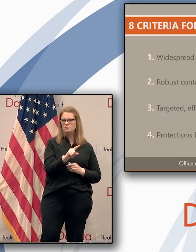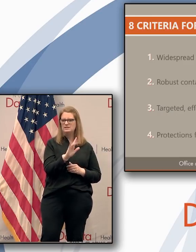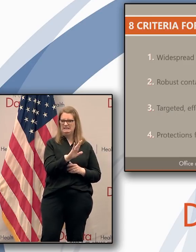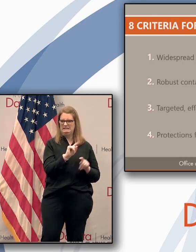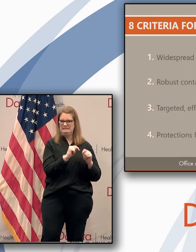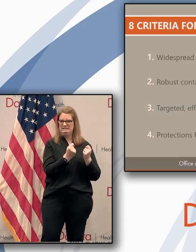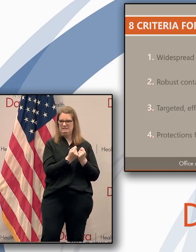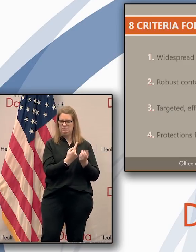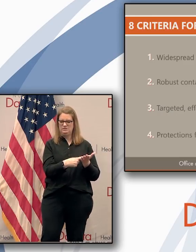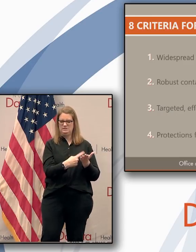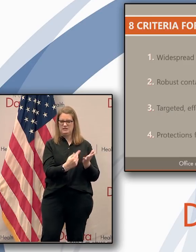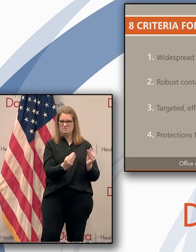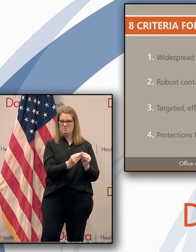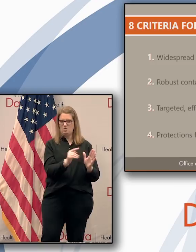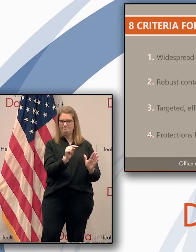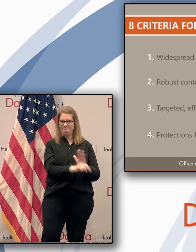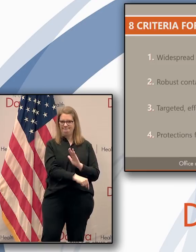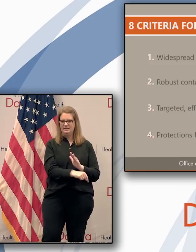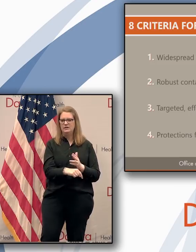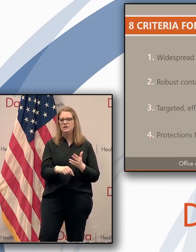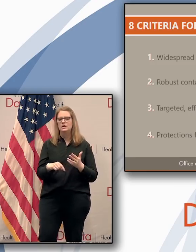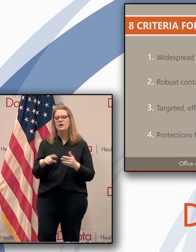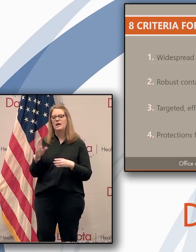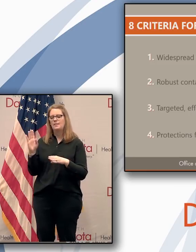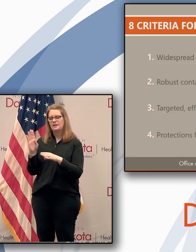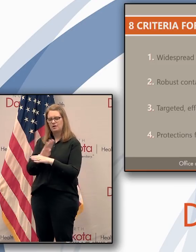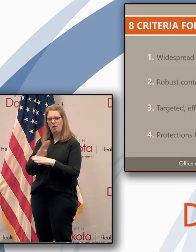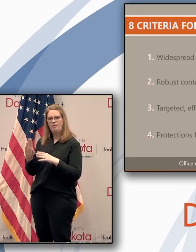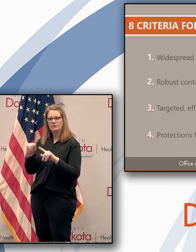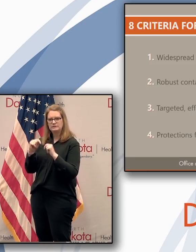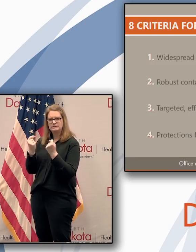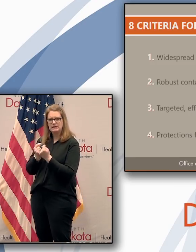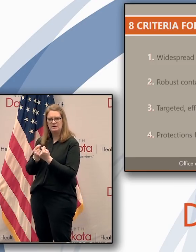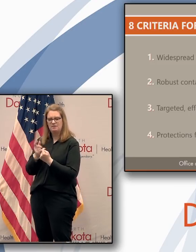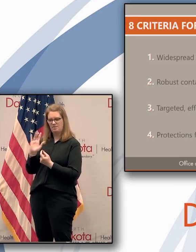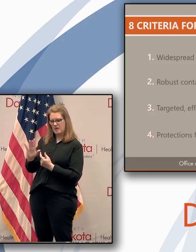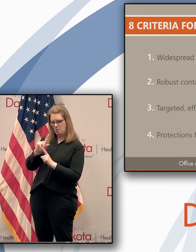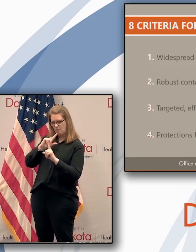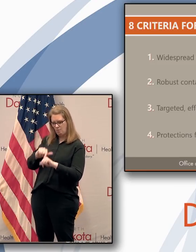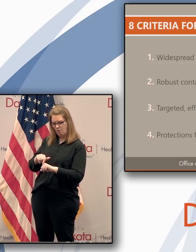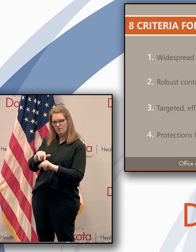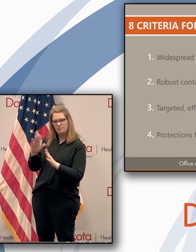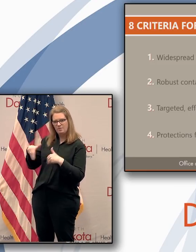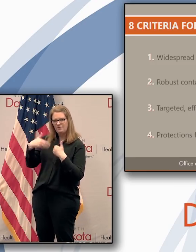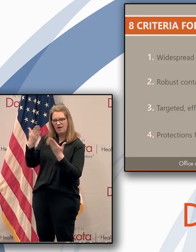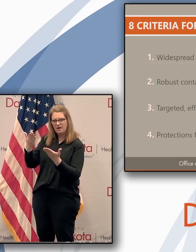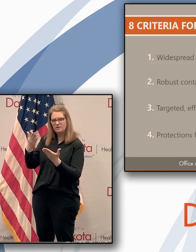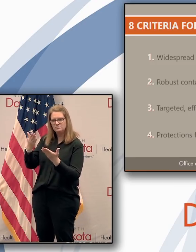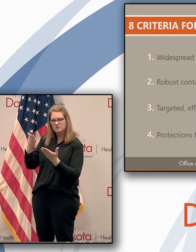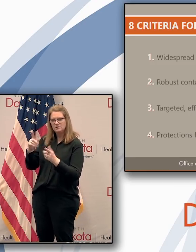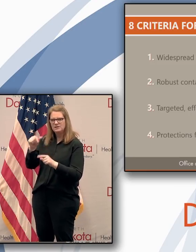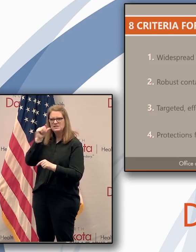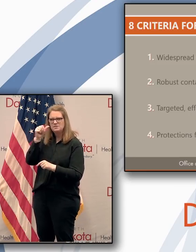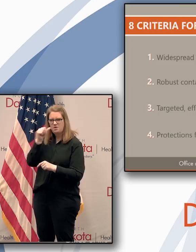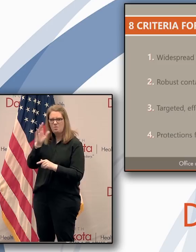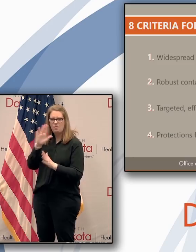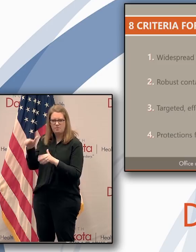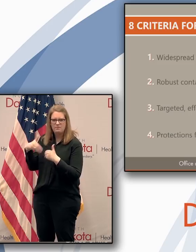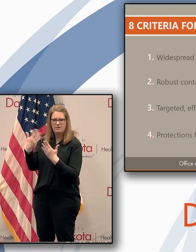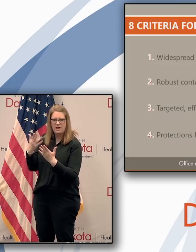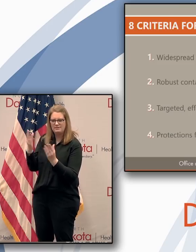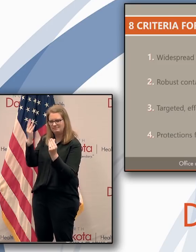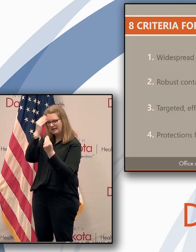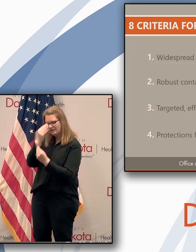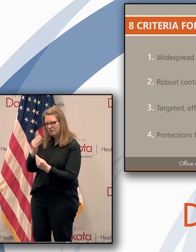We've got a and then we've got the Commerce team and report that we'll be delivering tomorrow. And again, our goal for this was to try to,